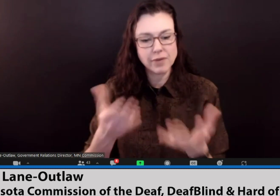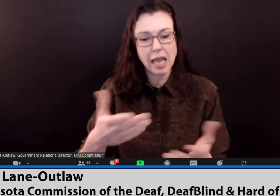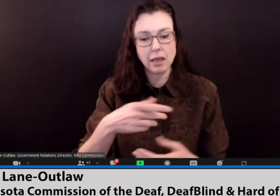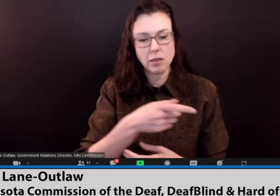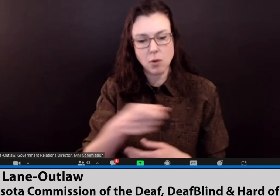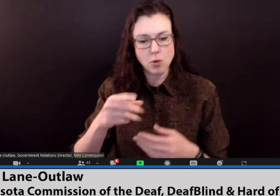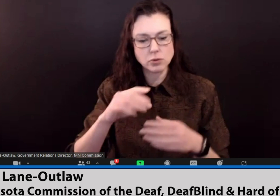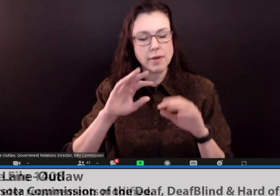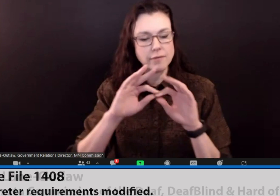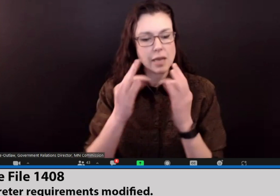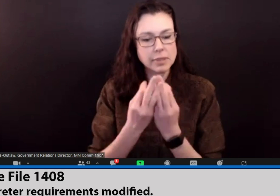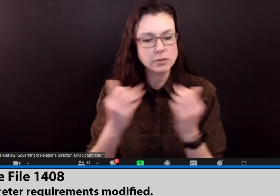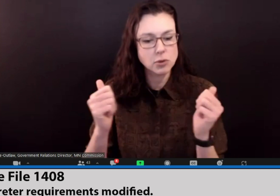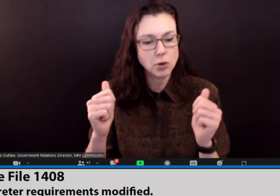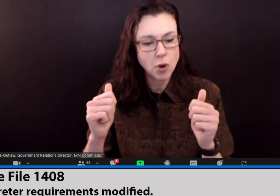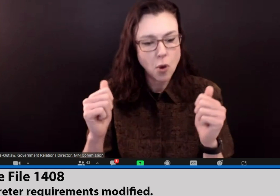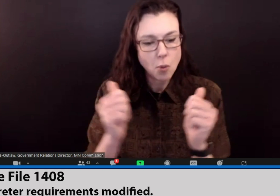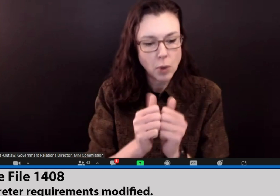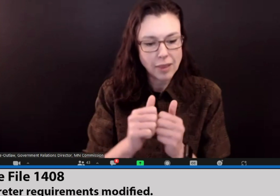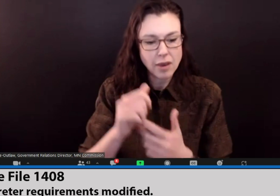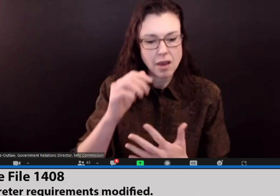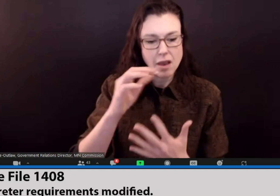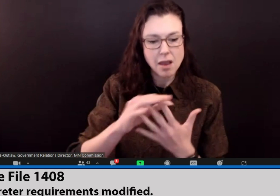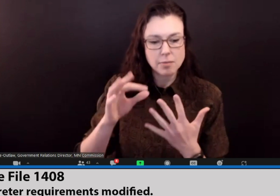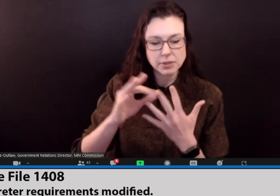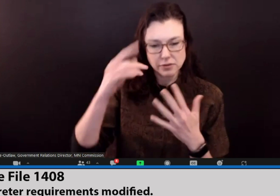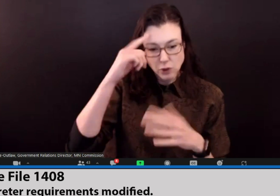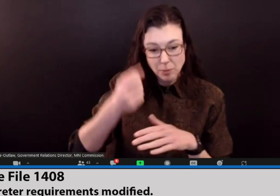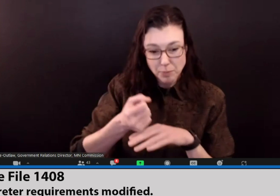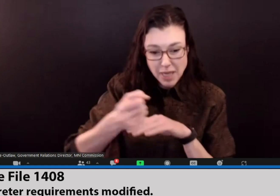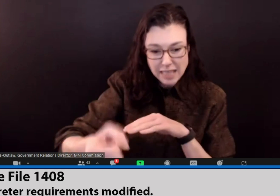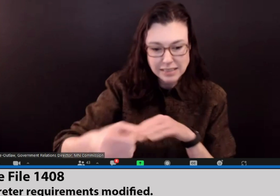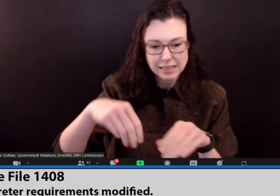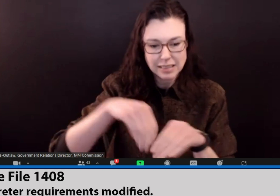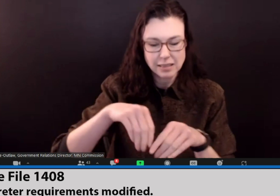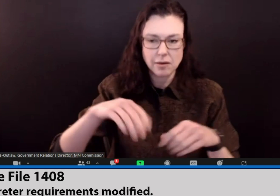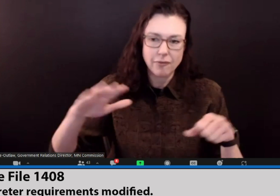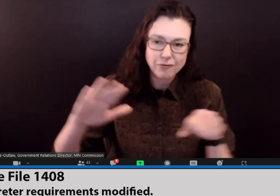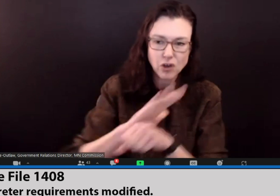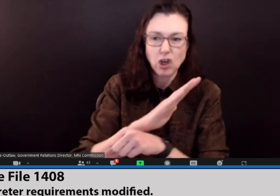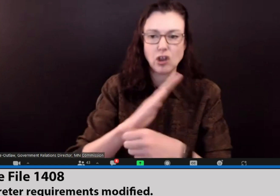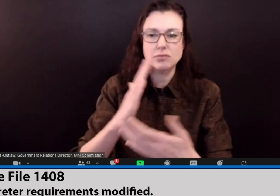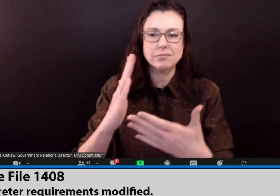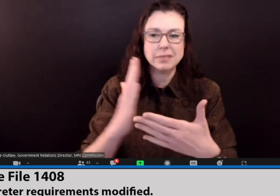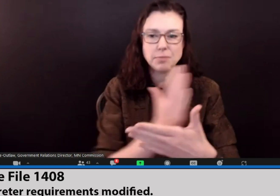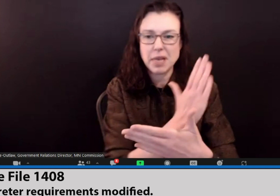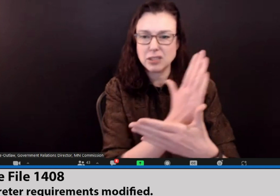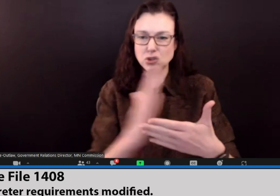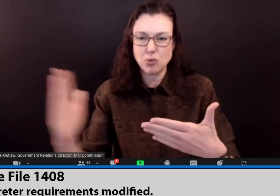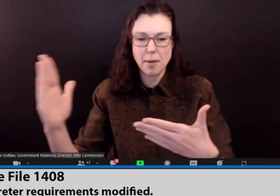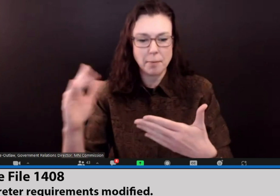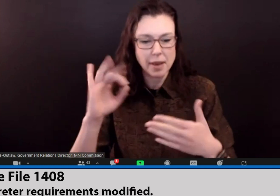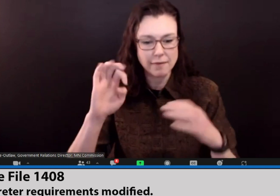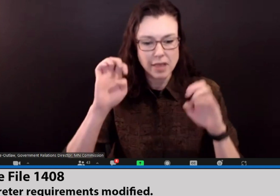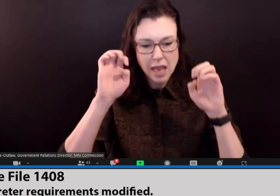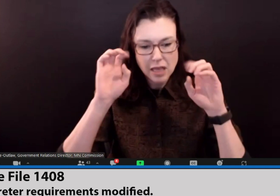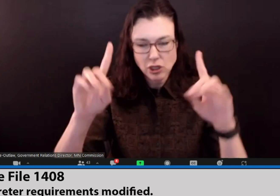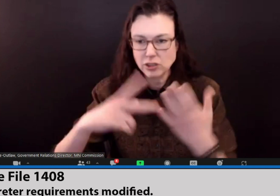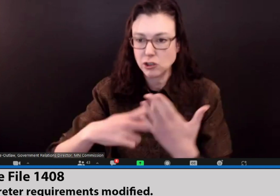that we are providing these families. With placement options across a full spectrum